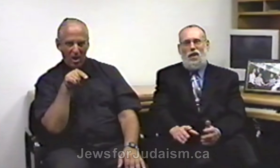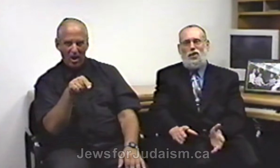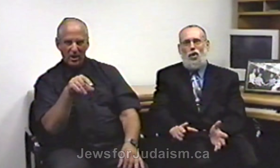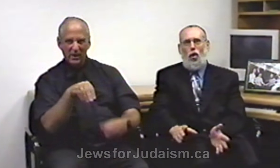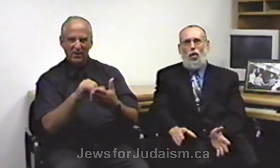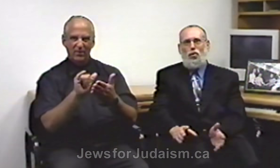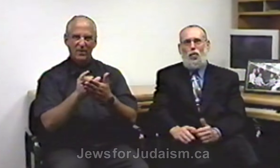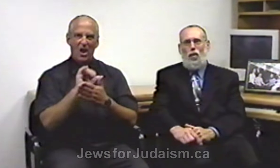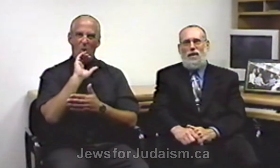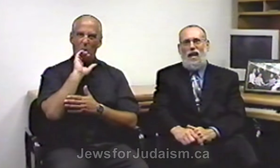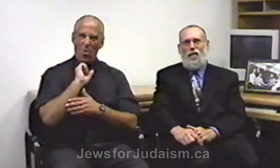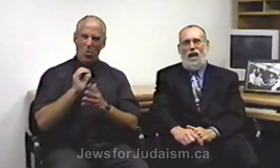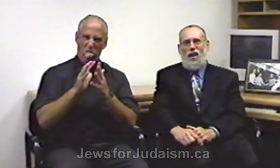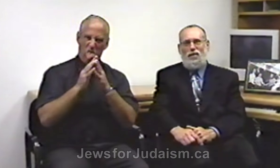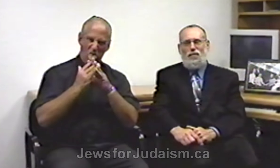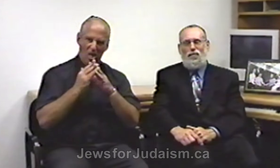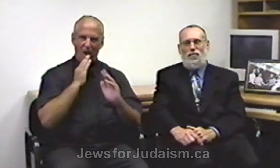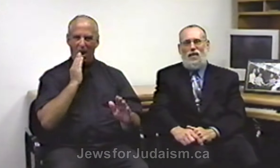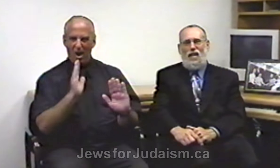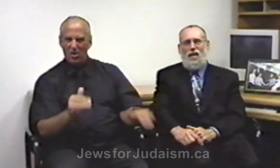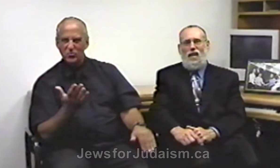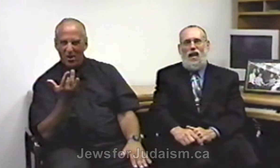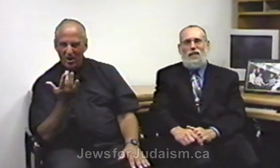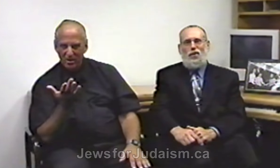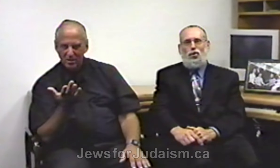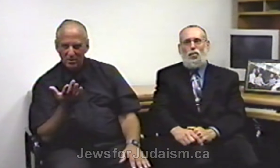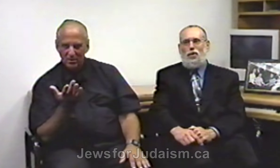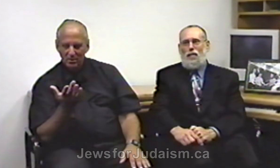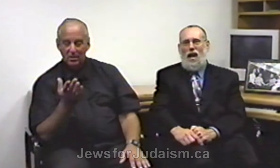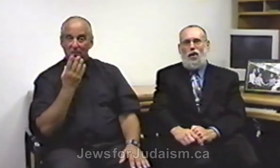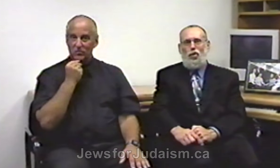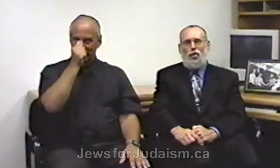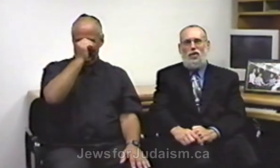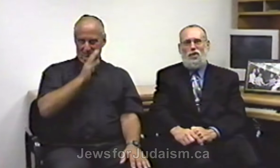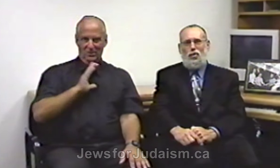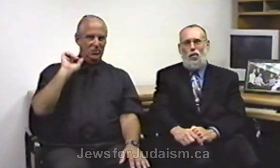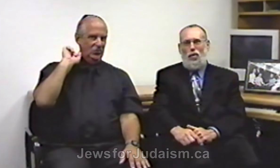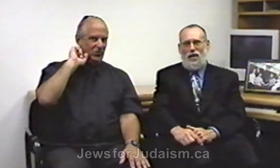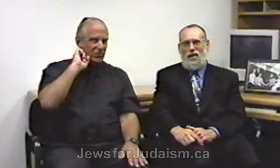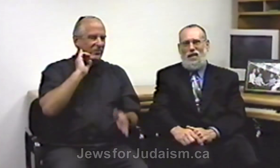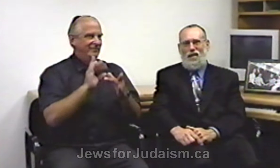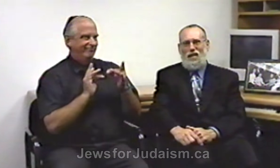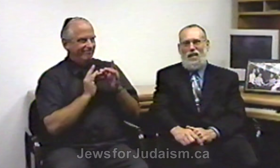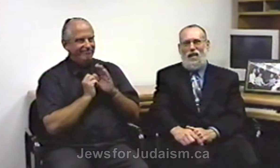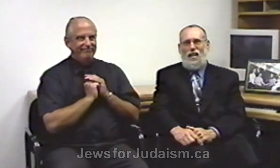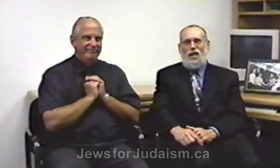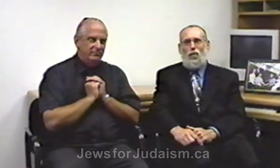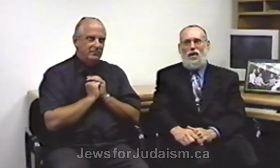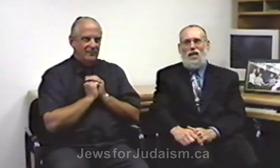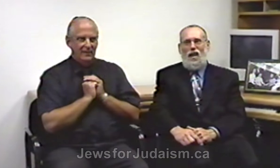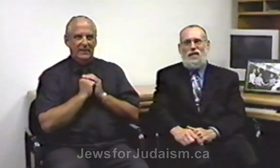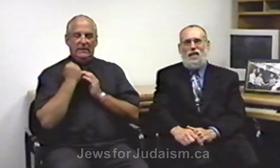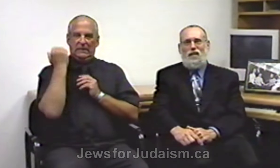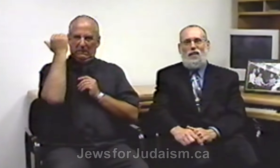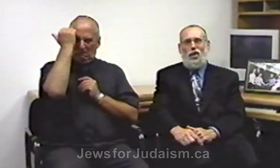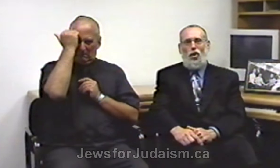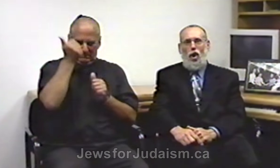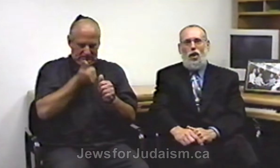such an old run down house as the Jewish man heard this story he realized that the guard